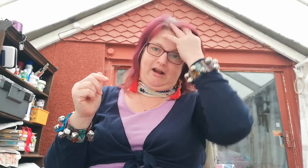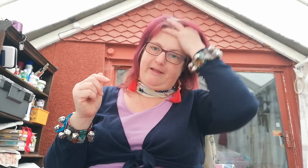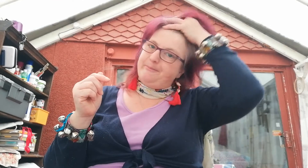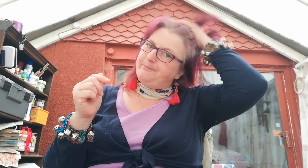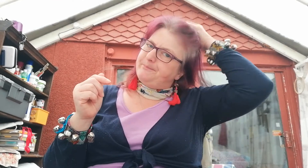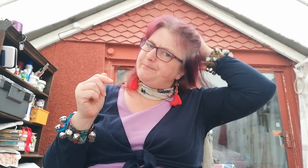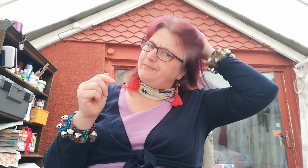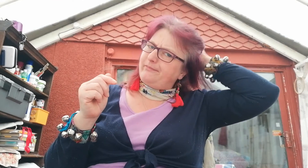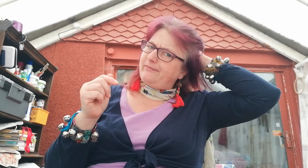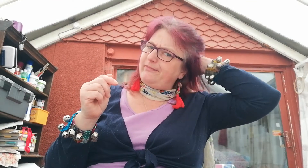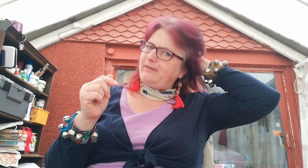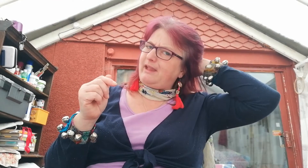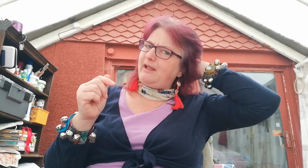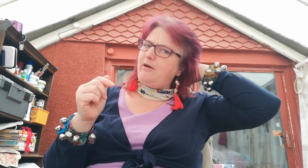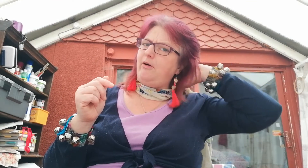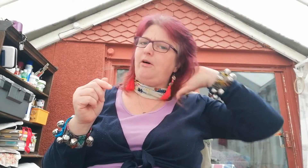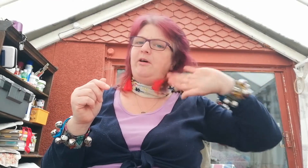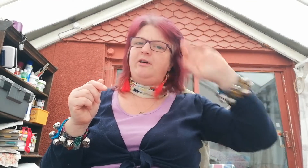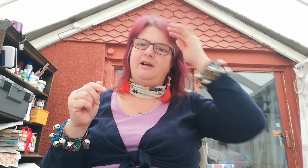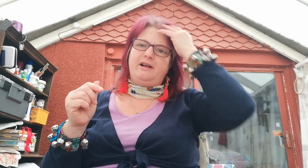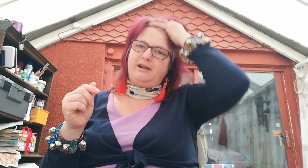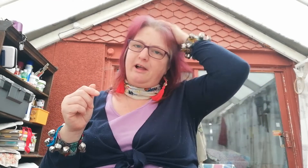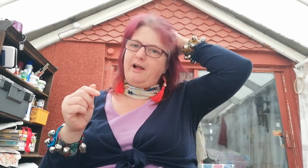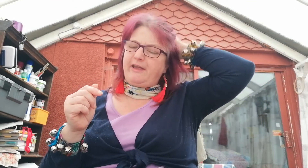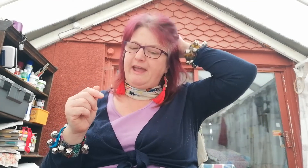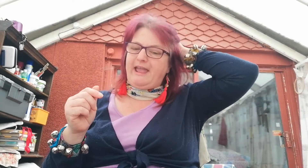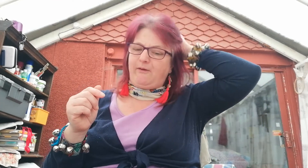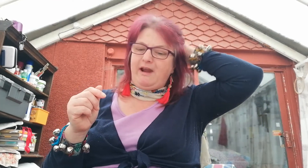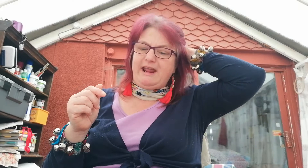Shall right. Oh, okay. Ready?